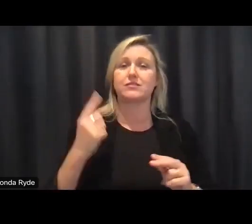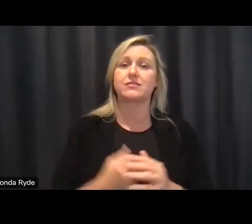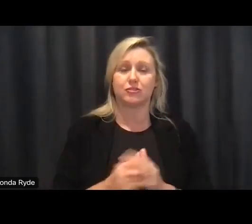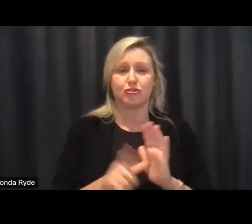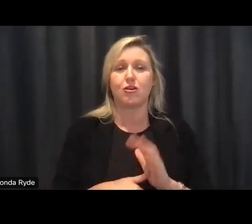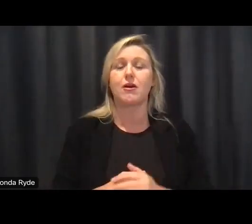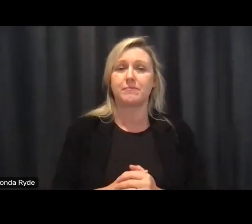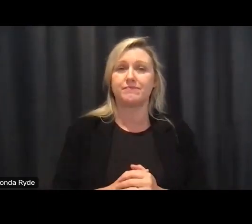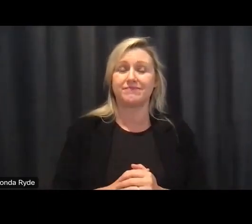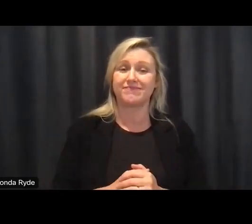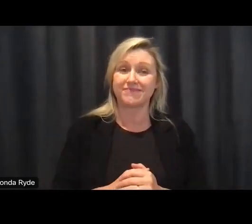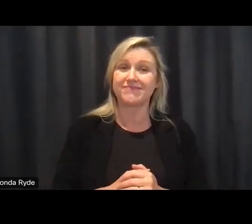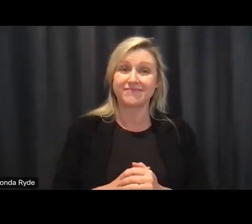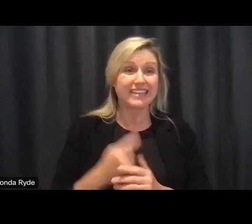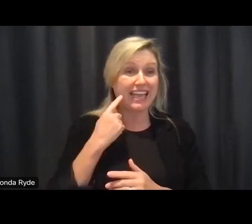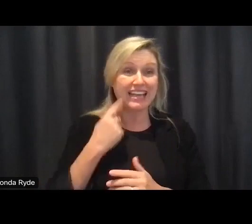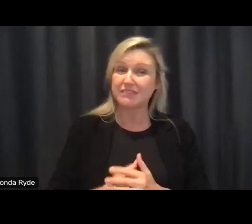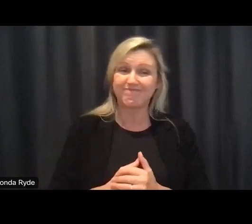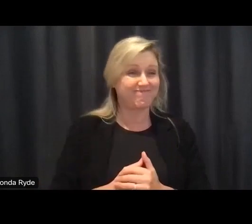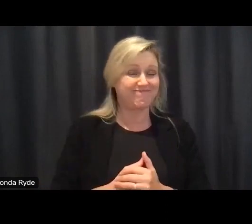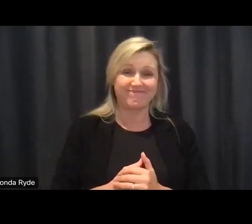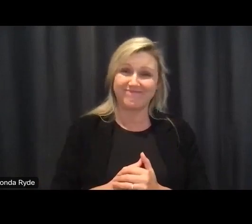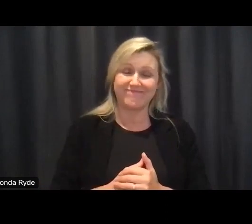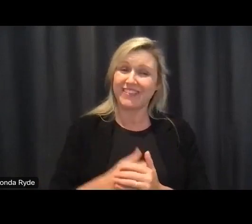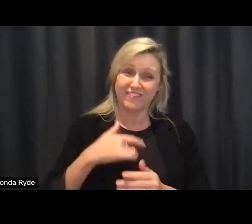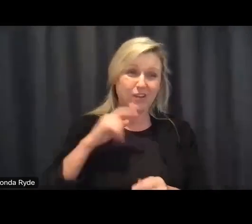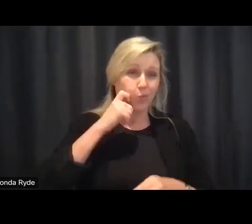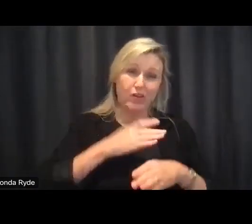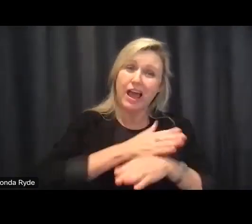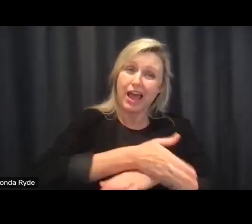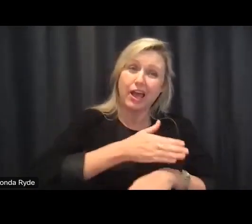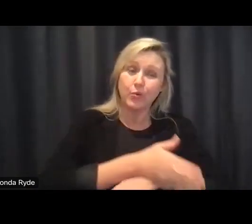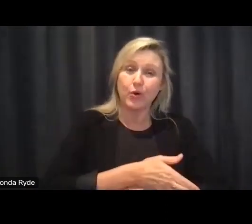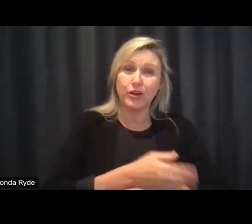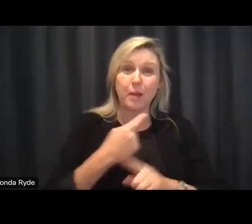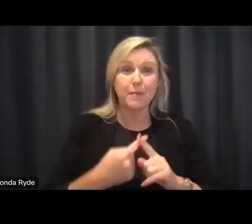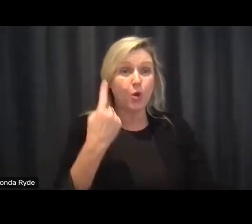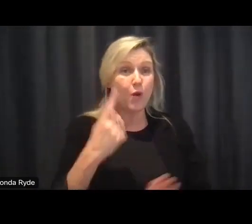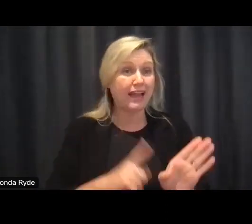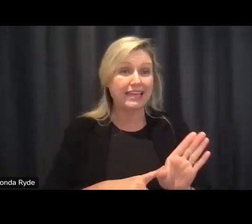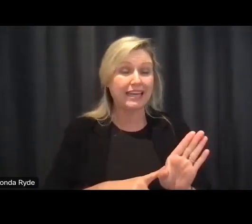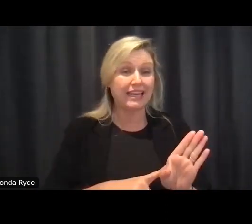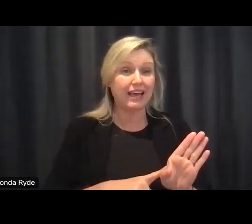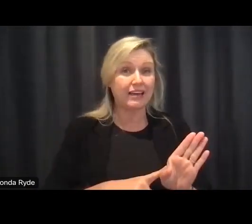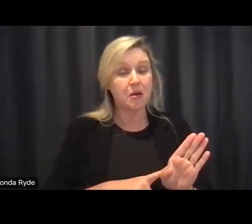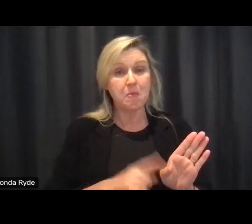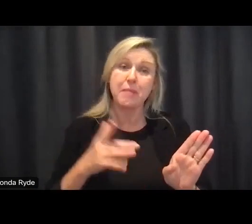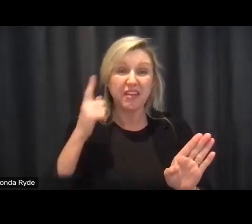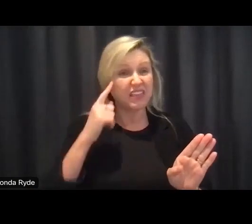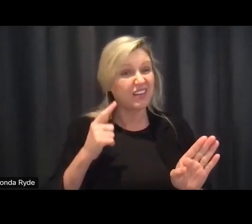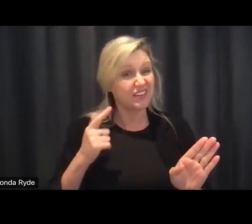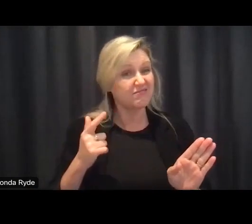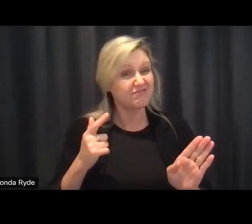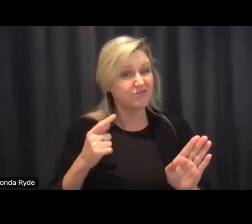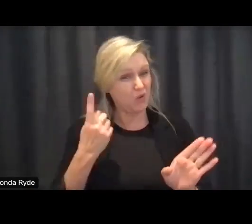and i also think a year isn't very long although it seems like a long time but if we get it right